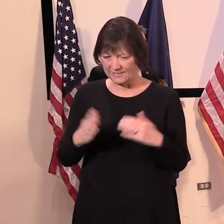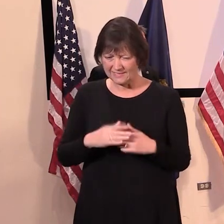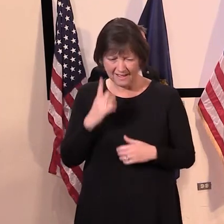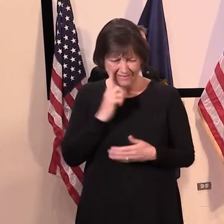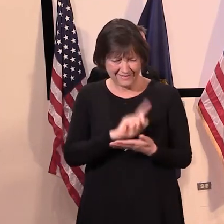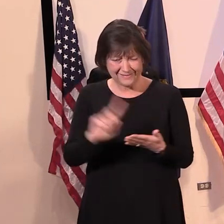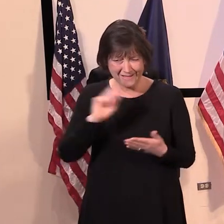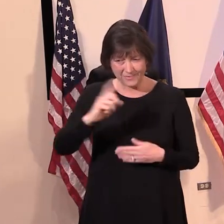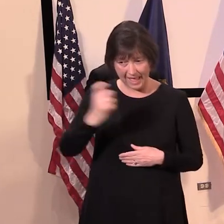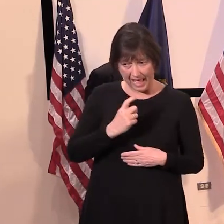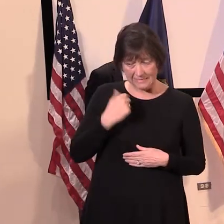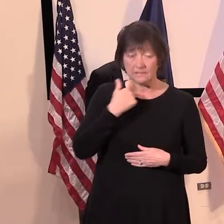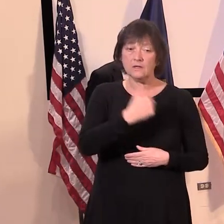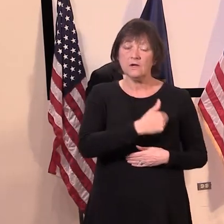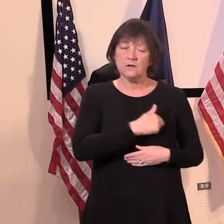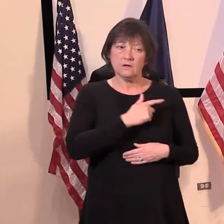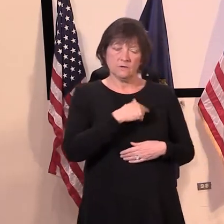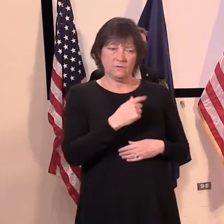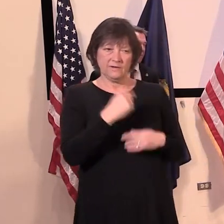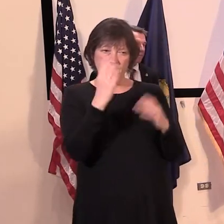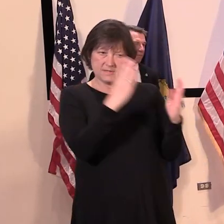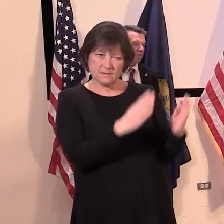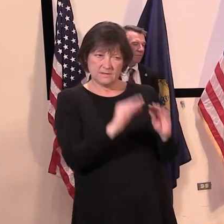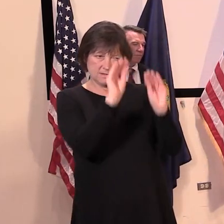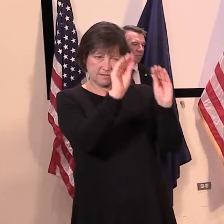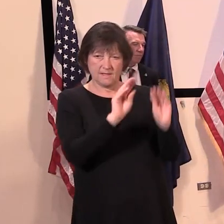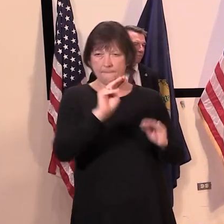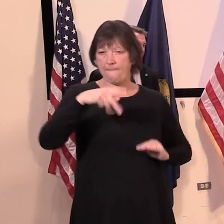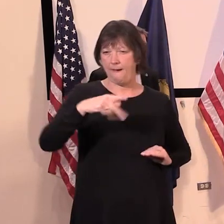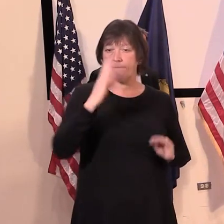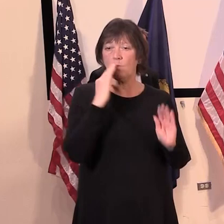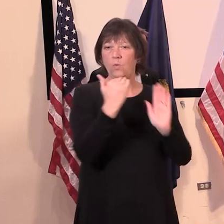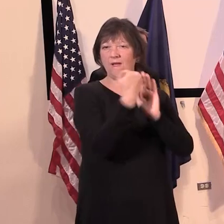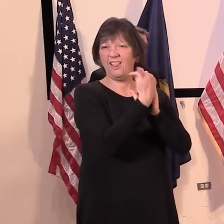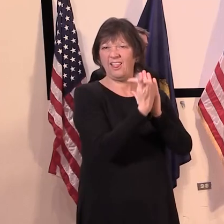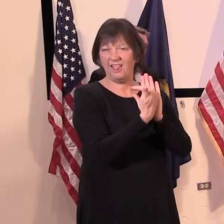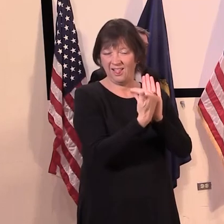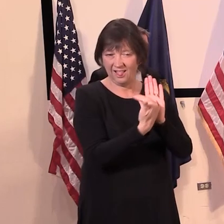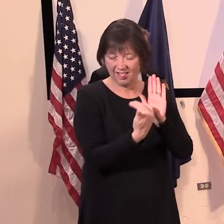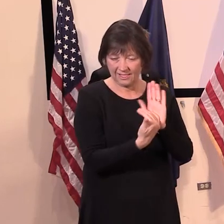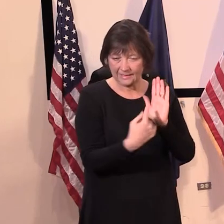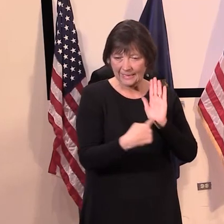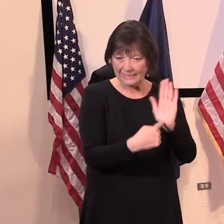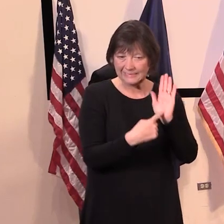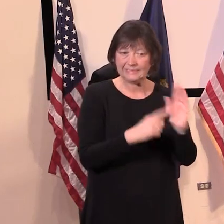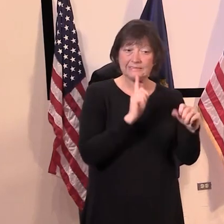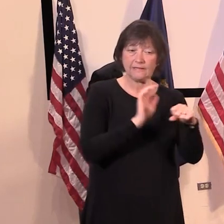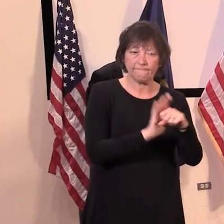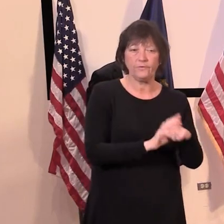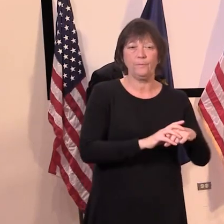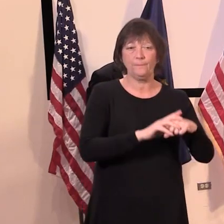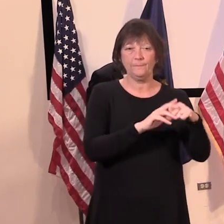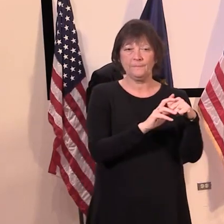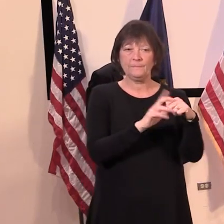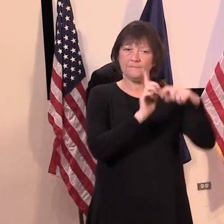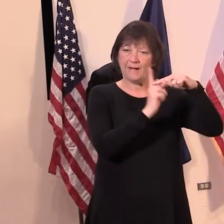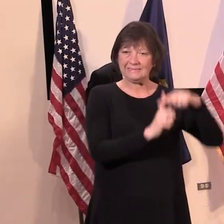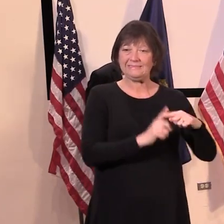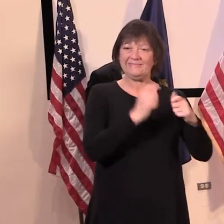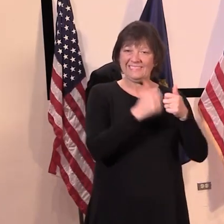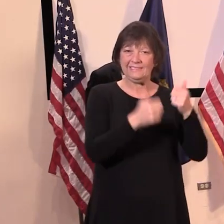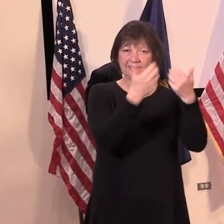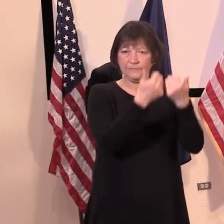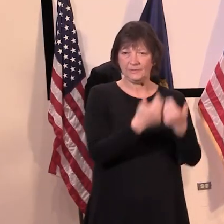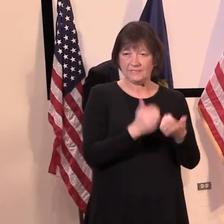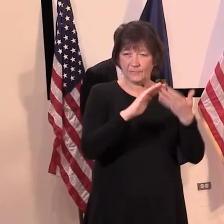working on a map that will list, um, these, uh, confirmed positive cases by town. I think